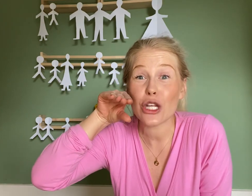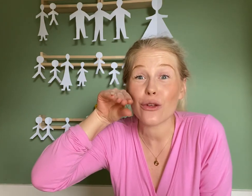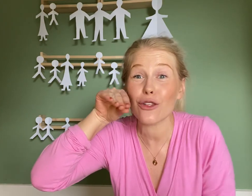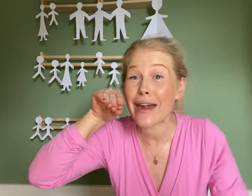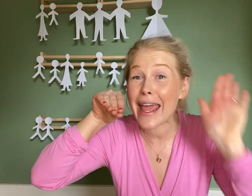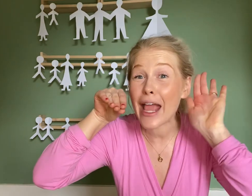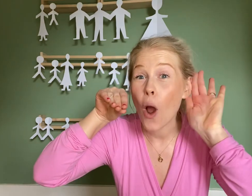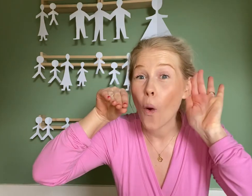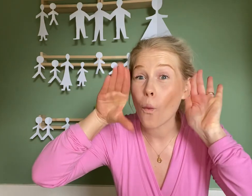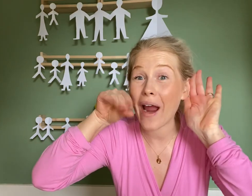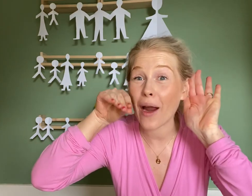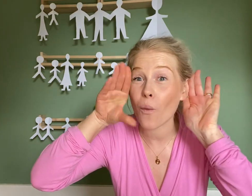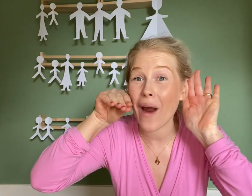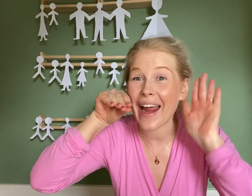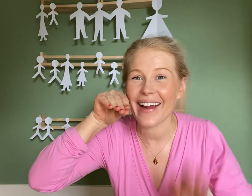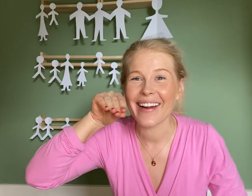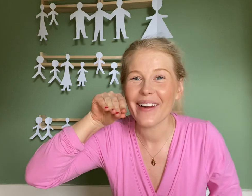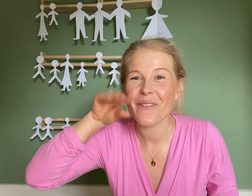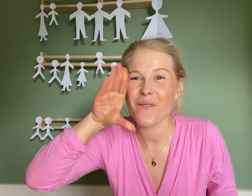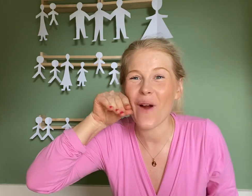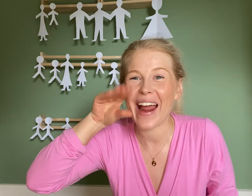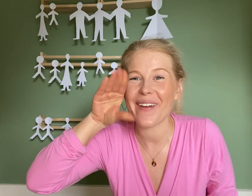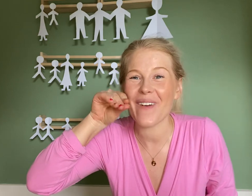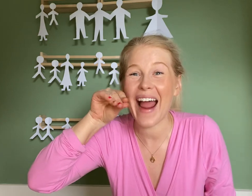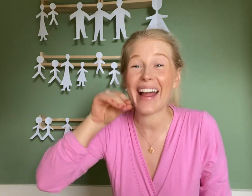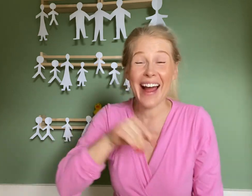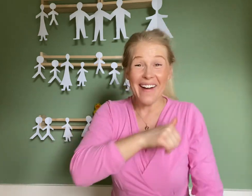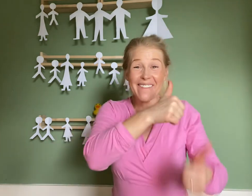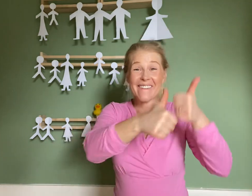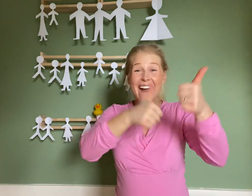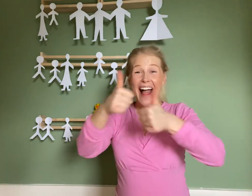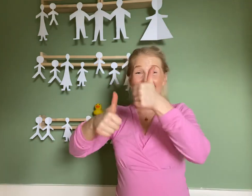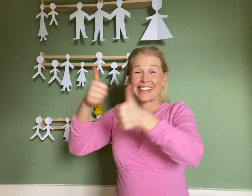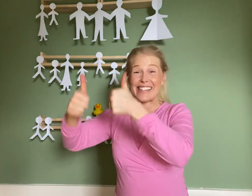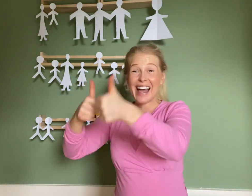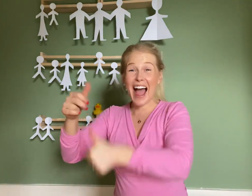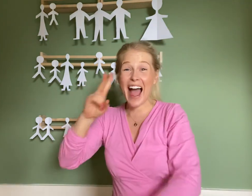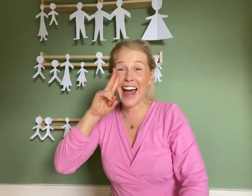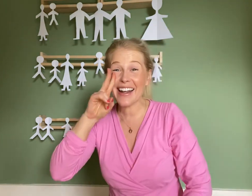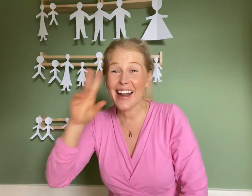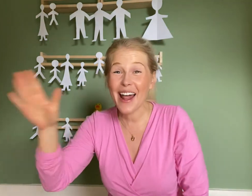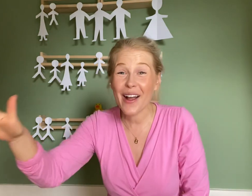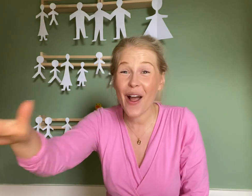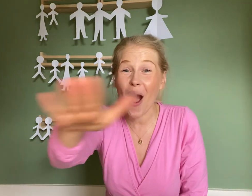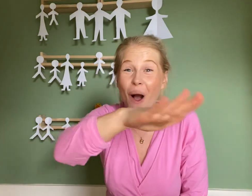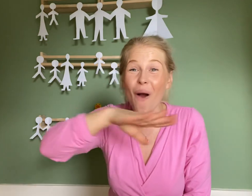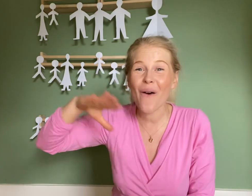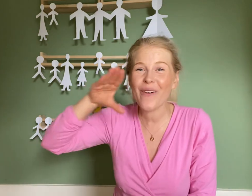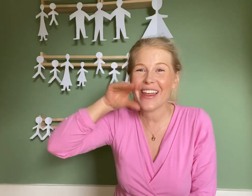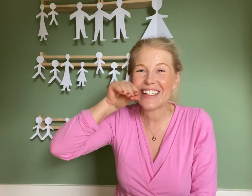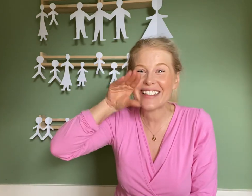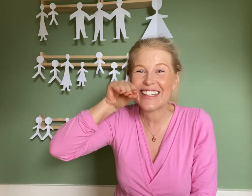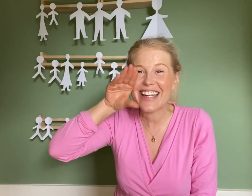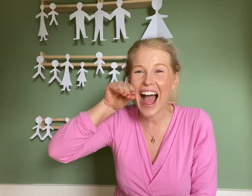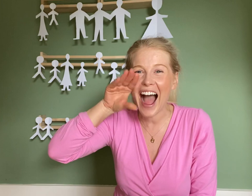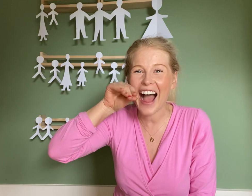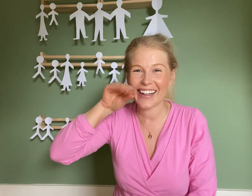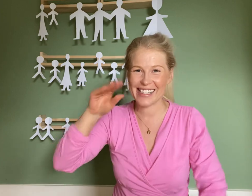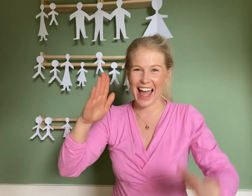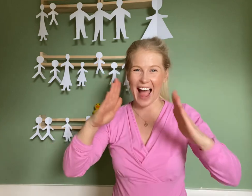two, three. Quack, quack. Quack, quack. Well done! Look at all the ducks at